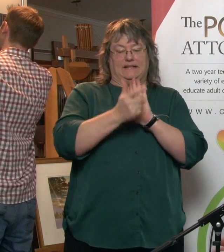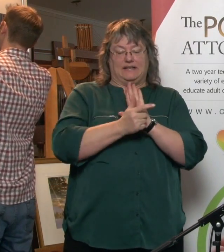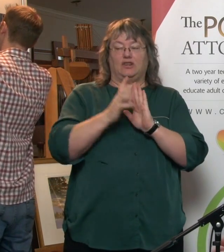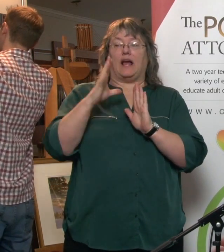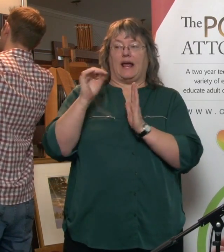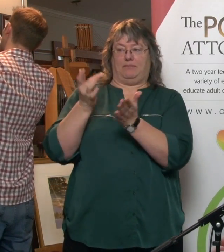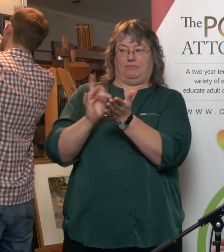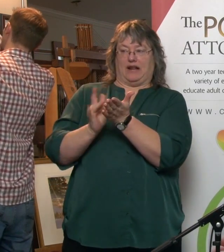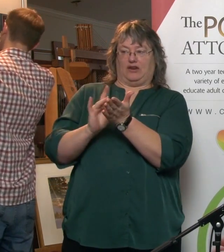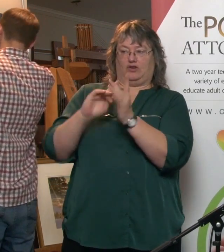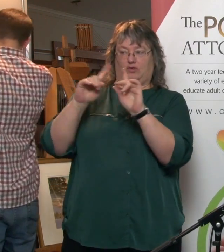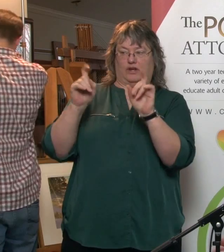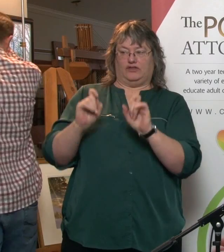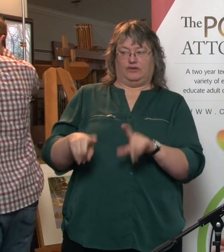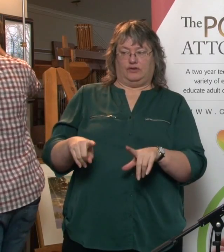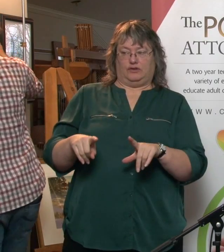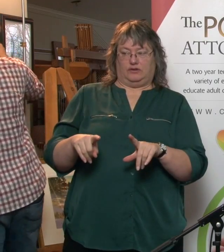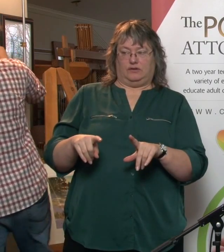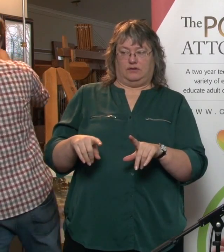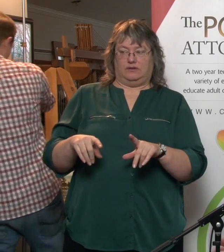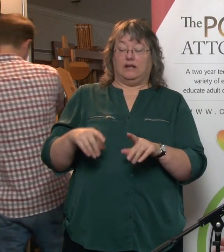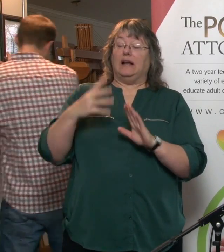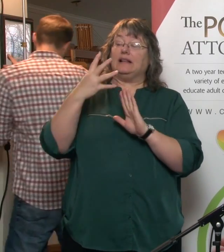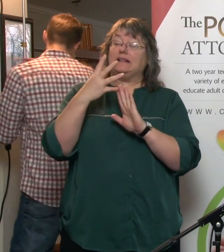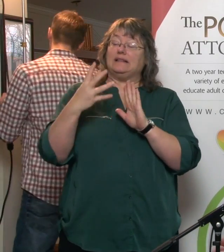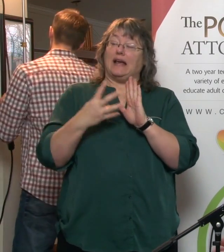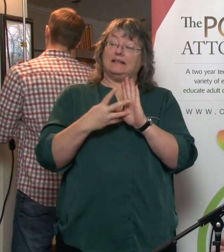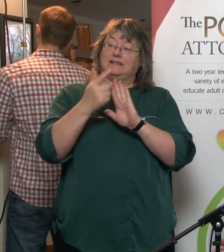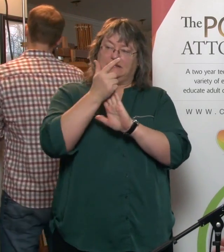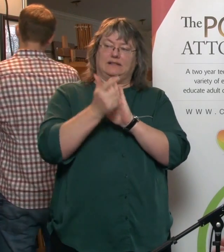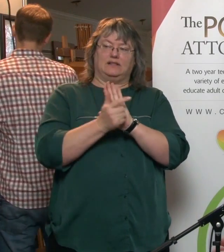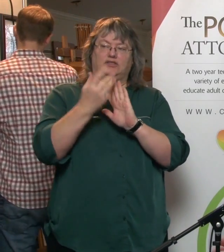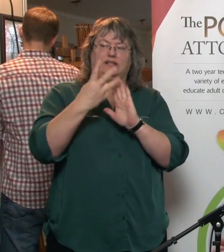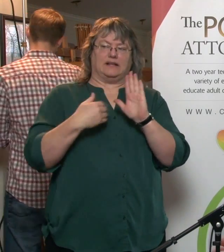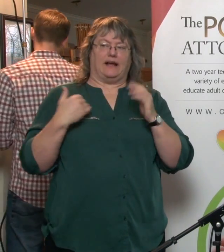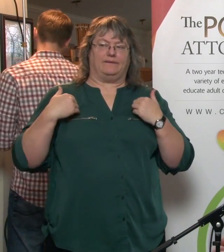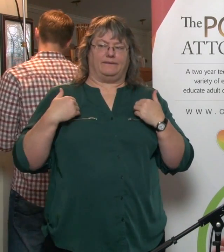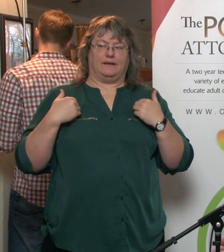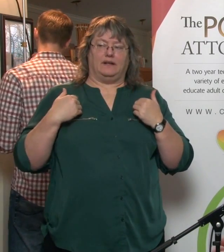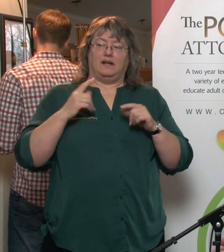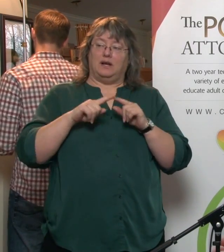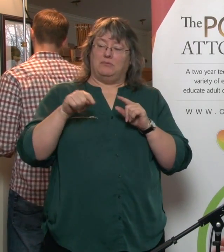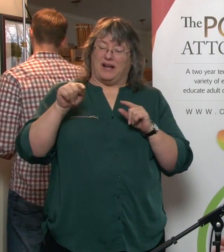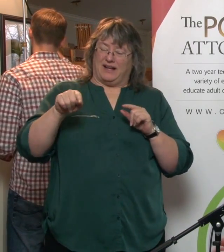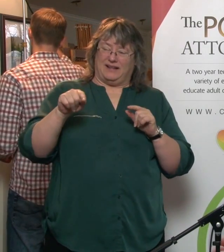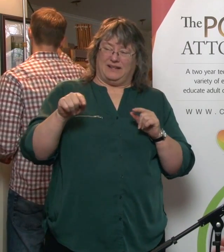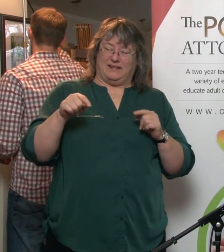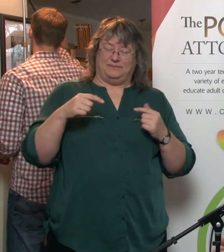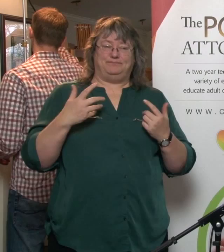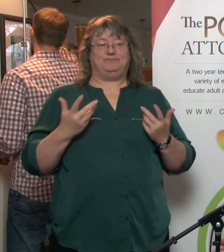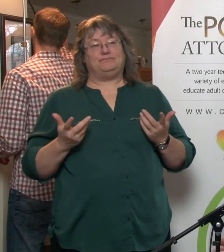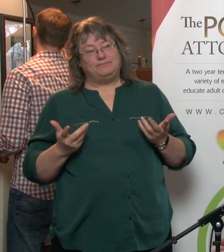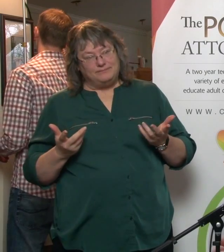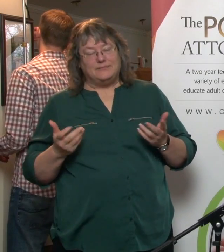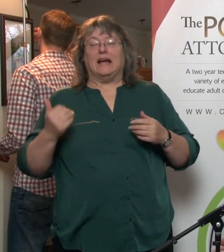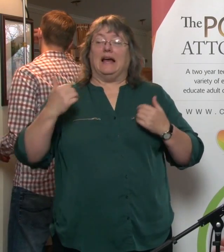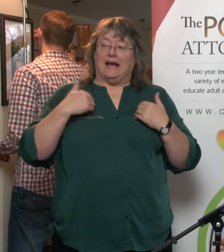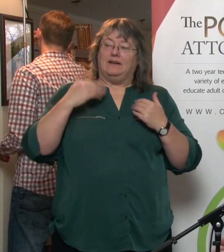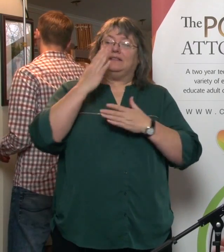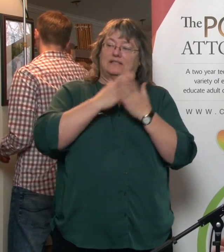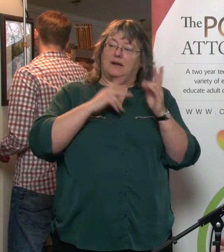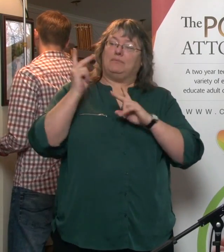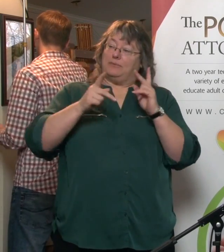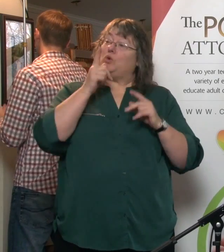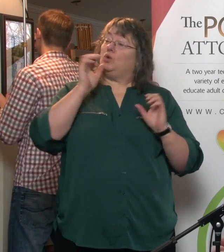a medical question. So the test is actually a legal test, but lawyers are not, we're not, there are official capacity